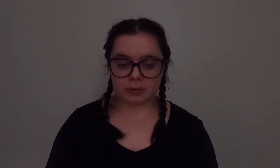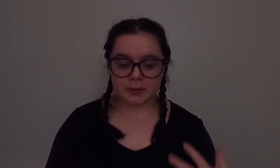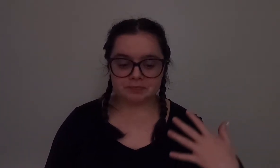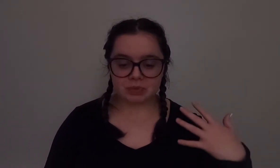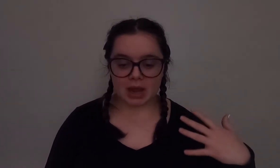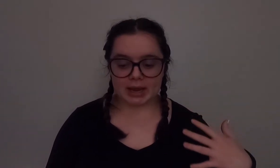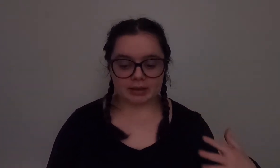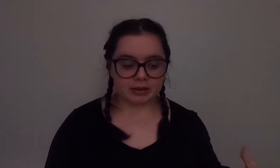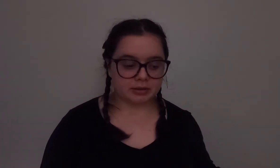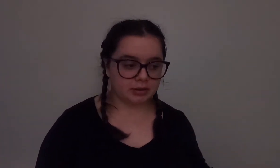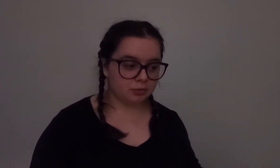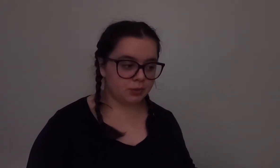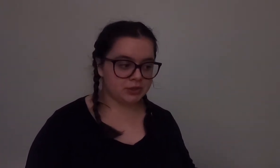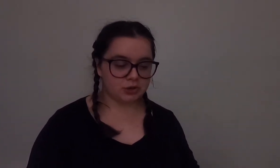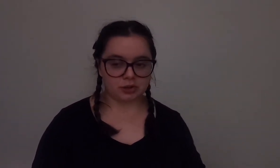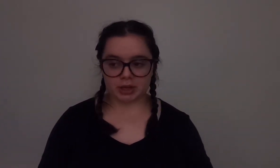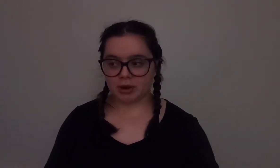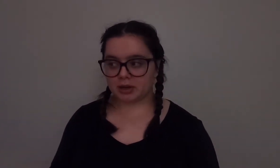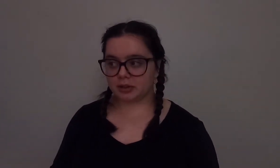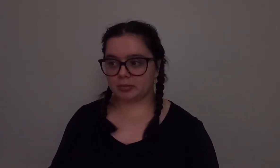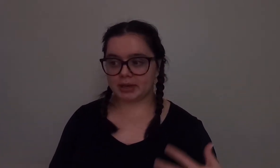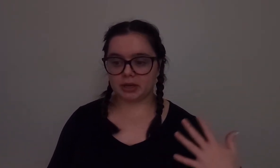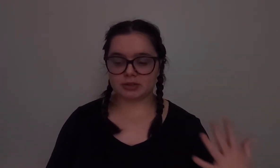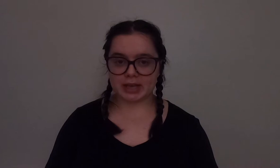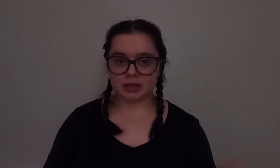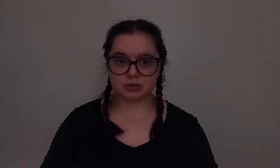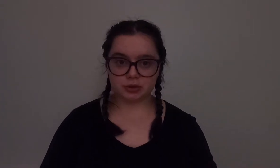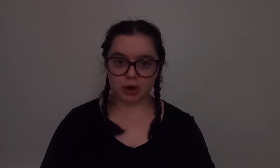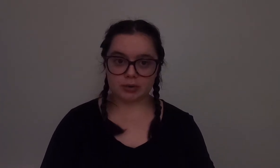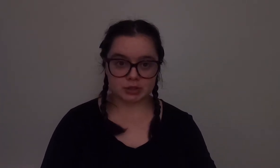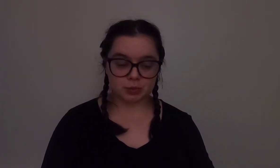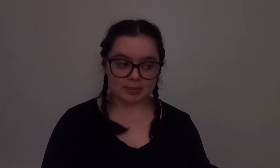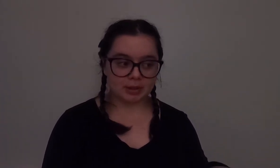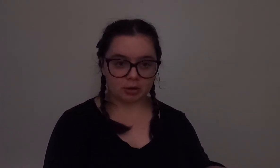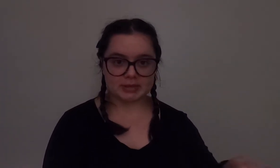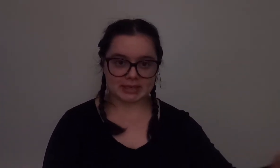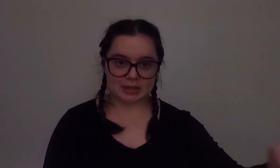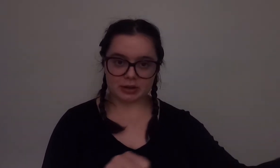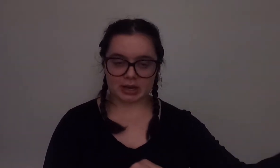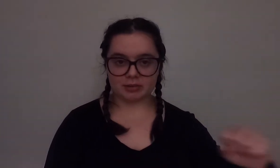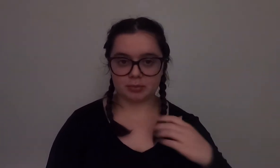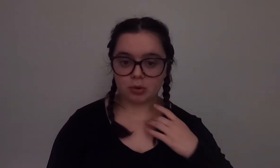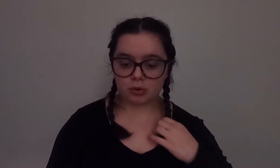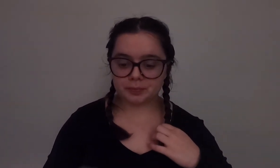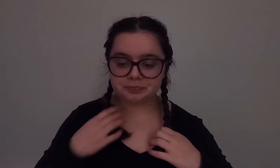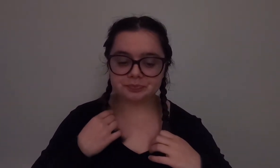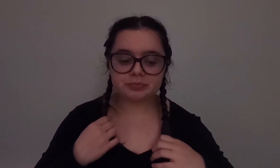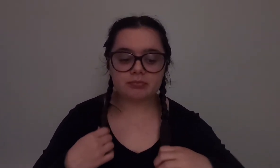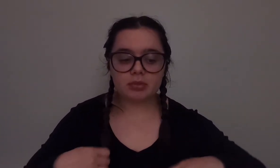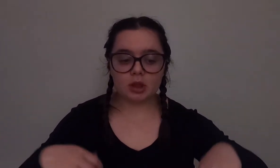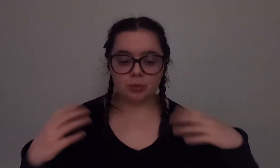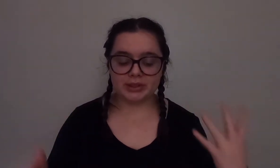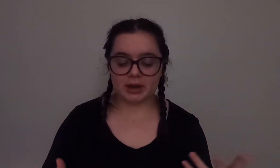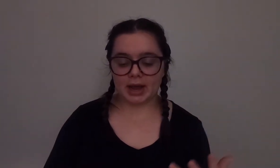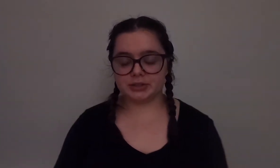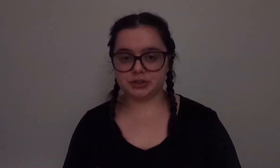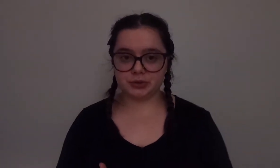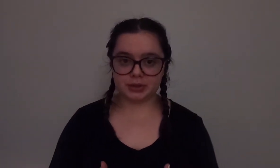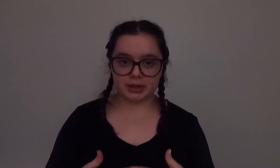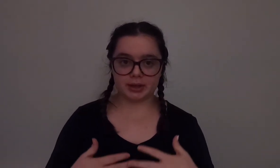I we started looking around a little bit he goes okay you two go swim a little bit together kind of on the pool we then had to do the